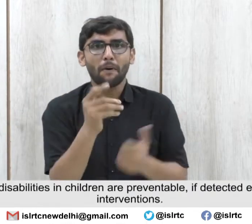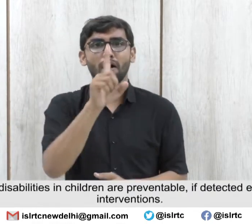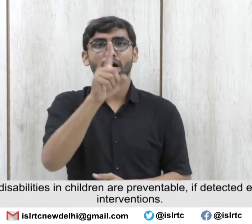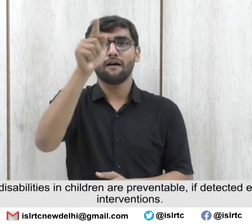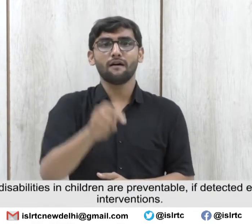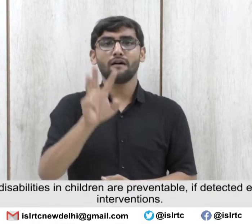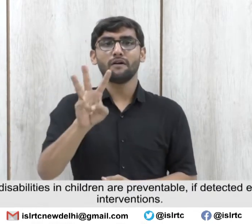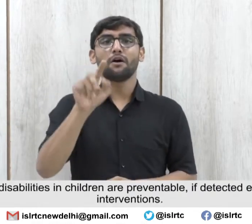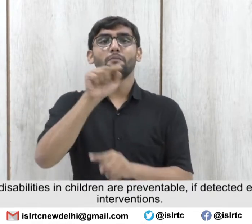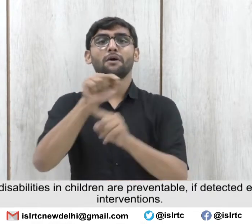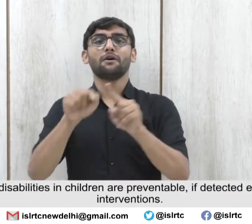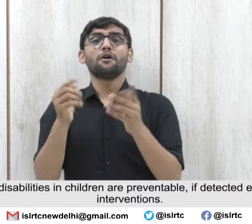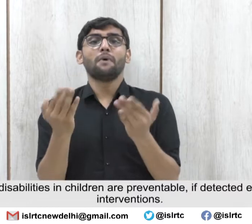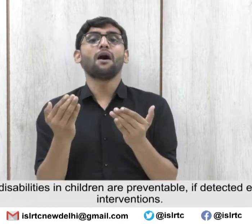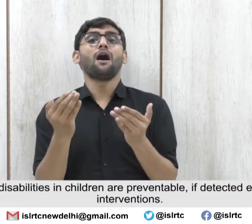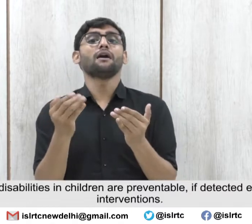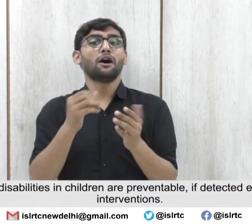timely intervention.